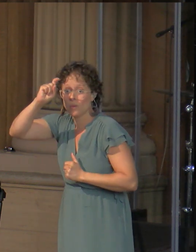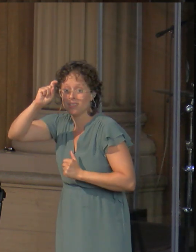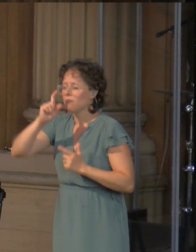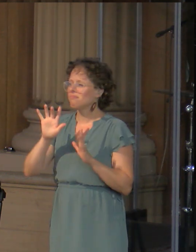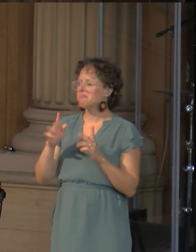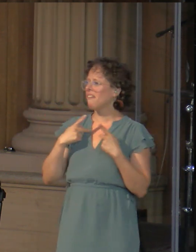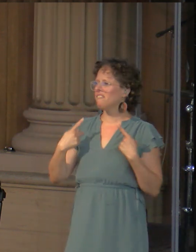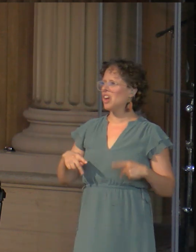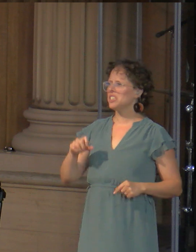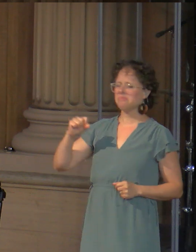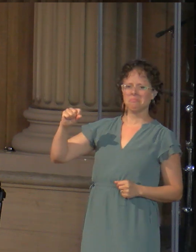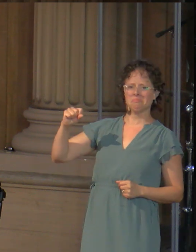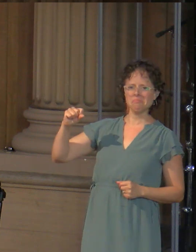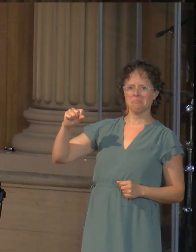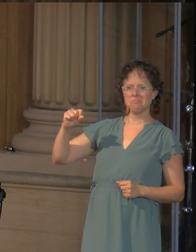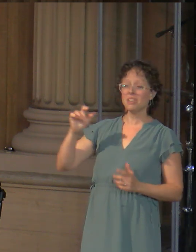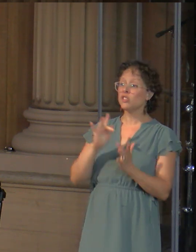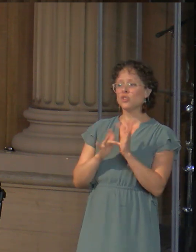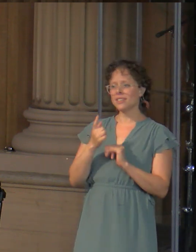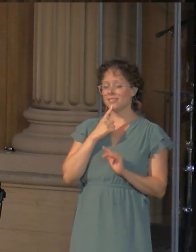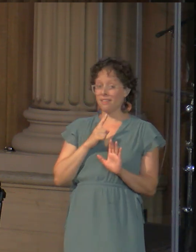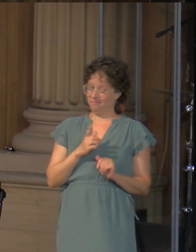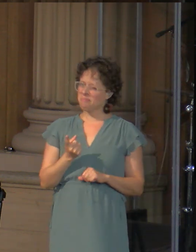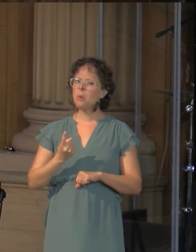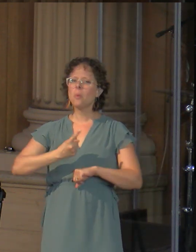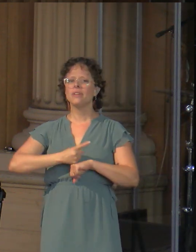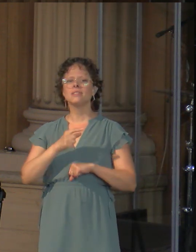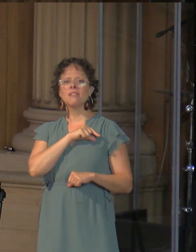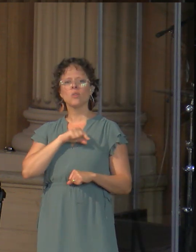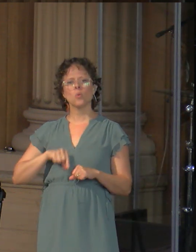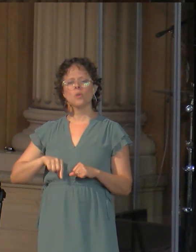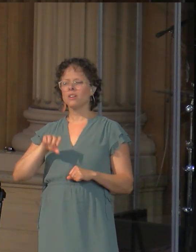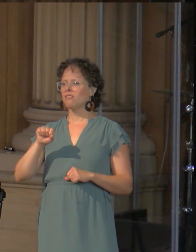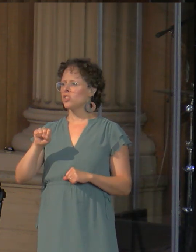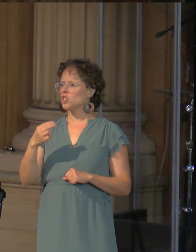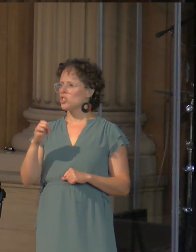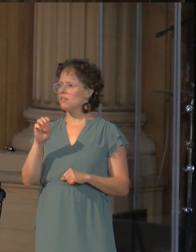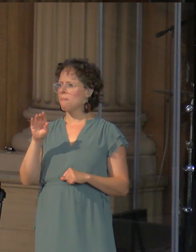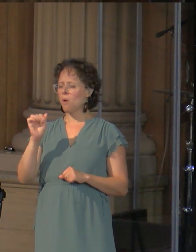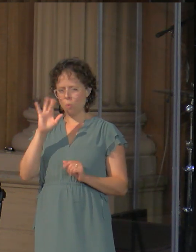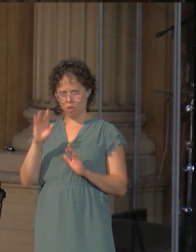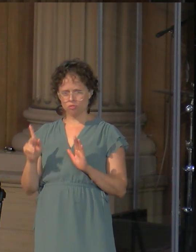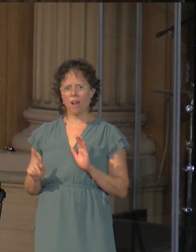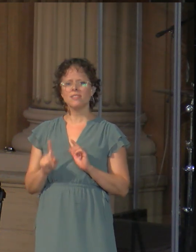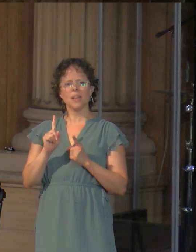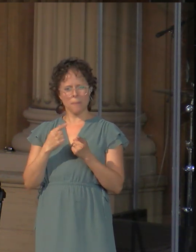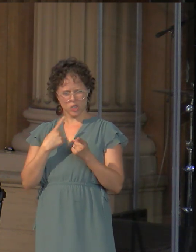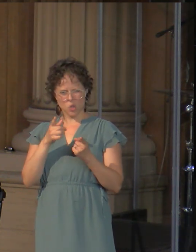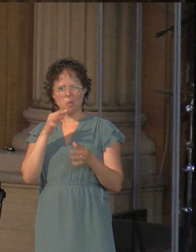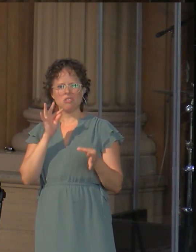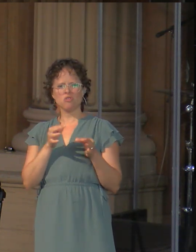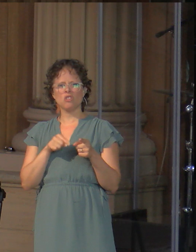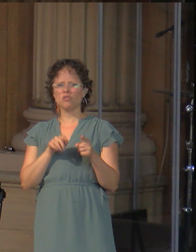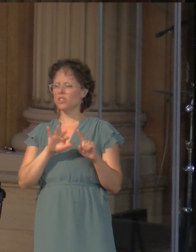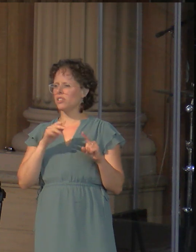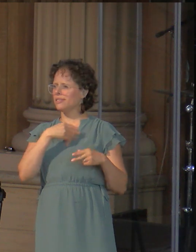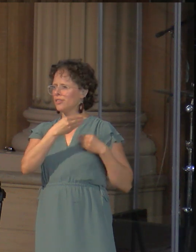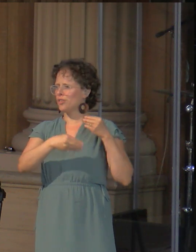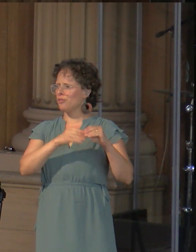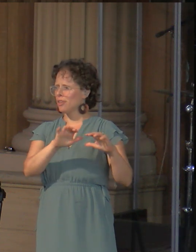And so Jesus says, someday the Queen of Sheba is going to rise up and judge this generation. Because she went across the world to find